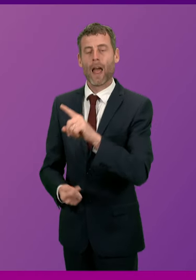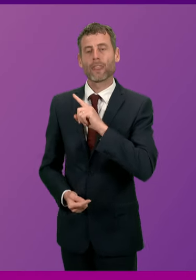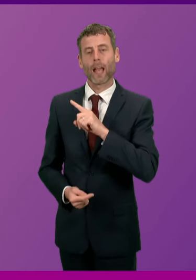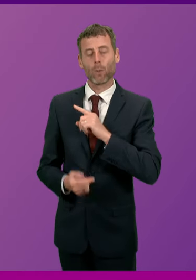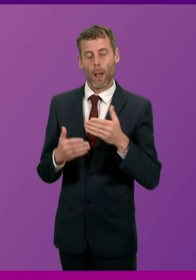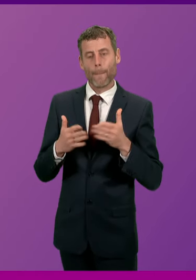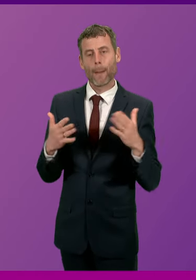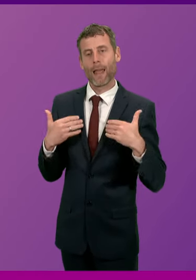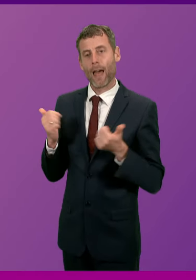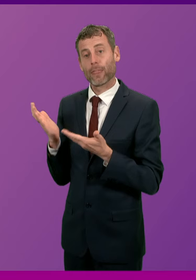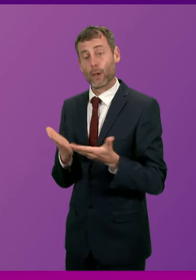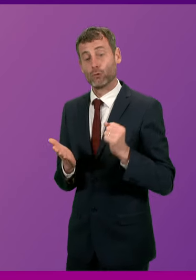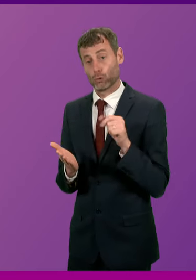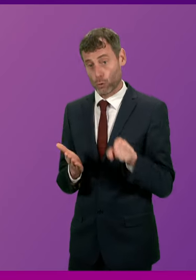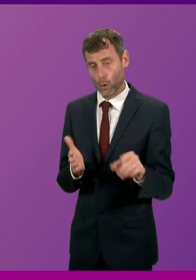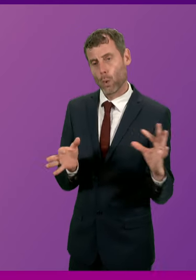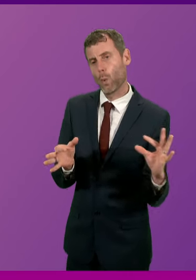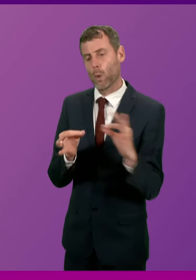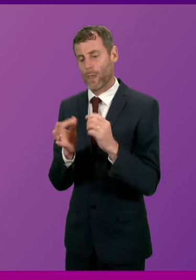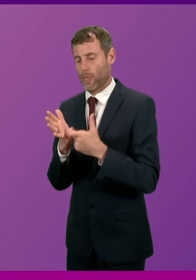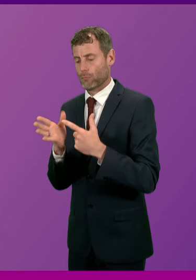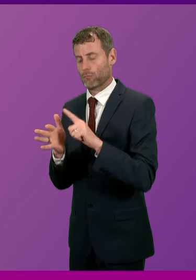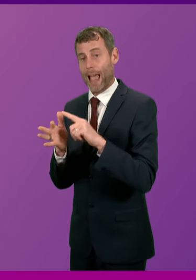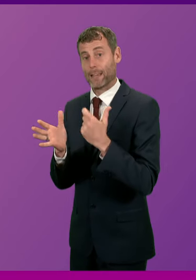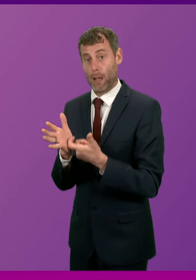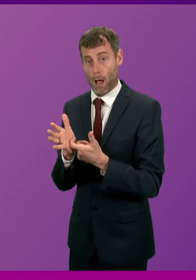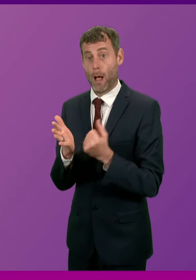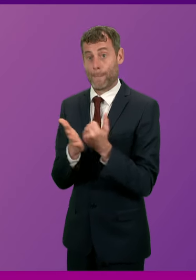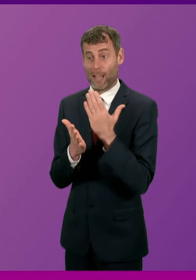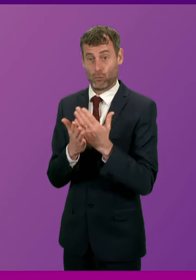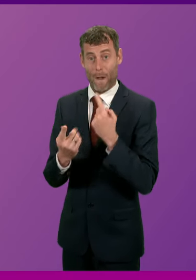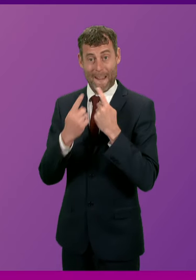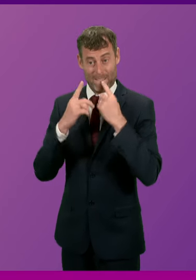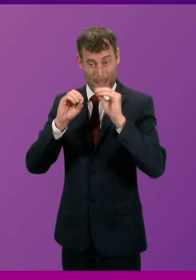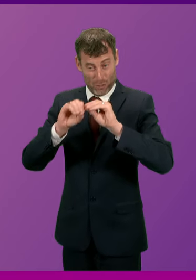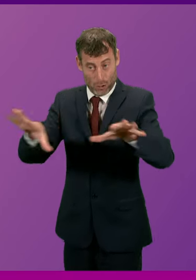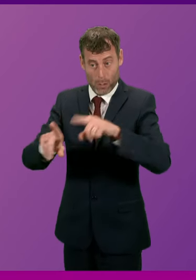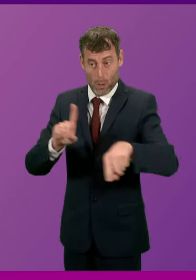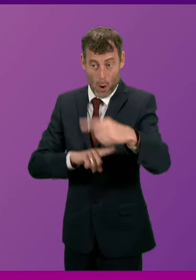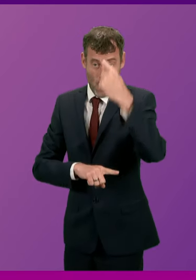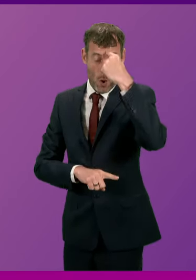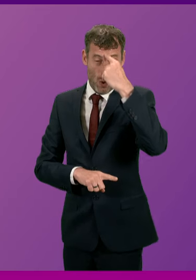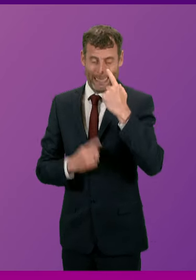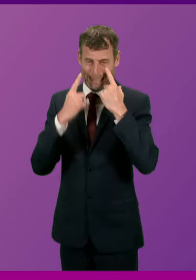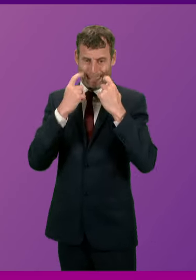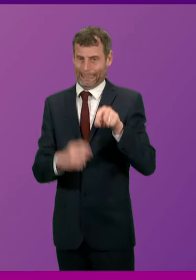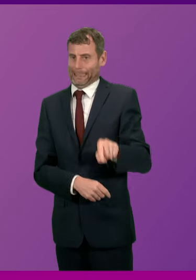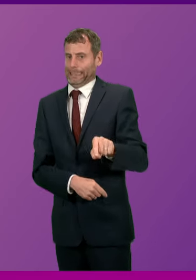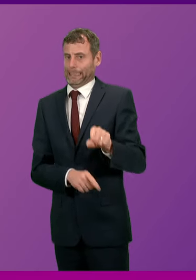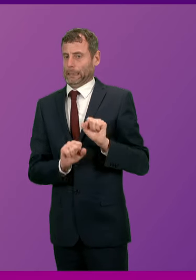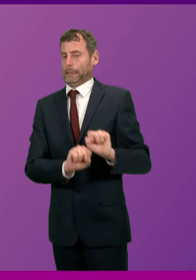are communicating that message. Mr Finlay will obviously appreciate that there is a combination